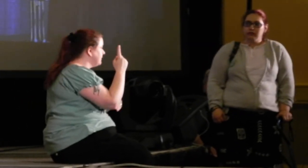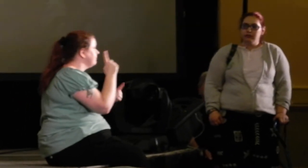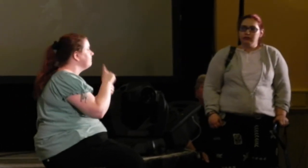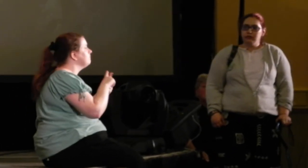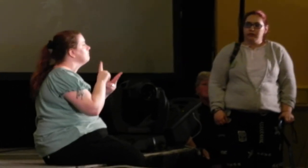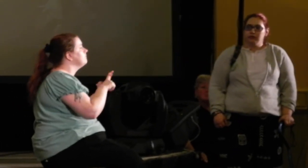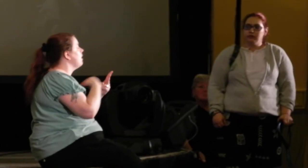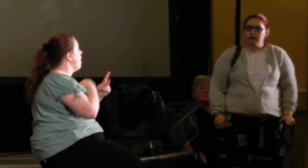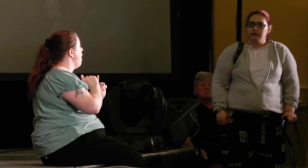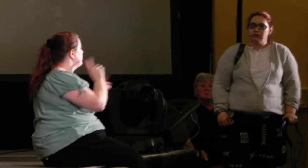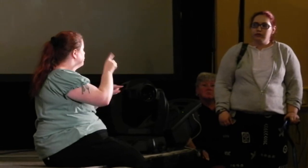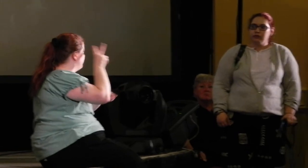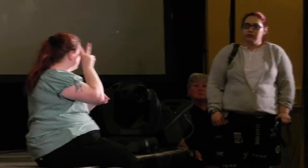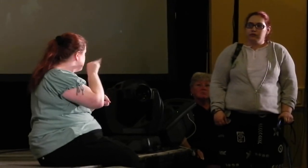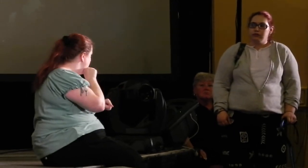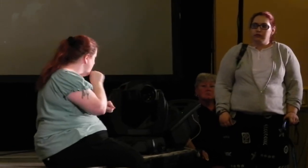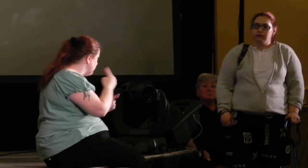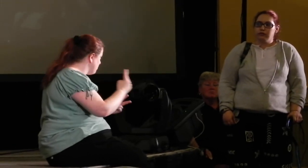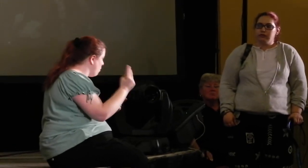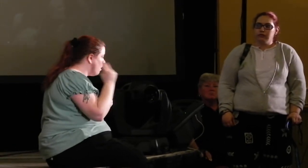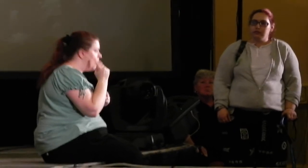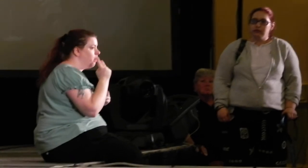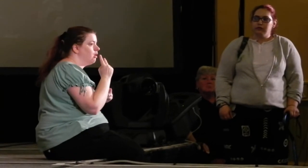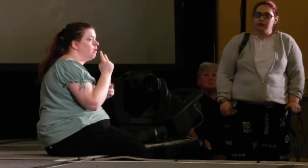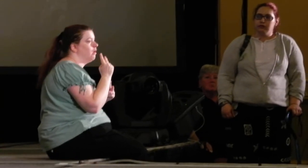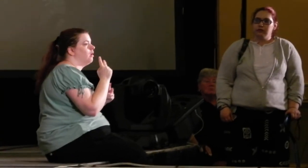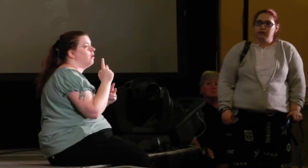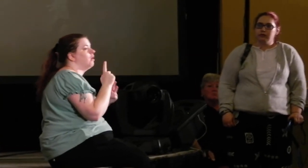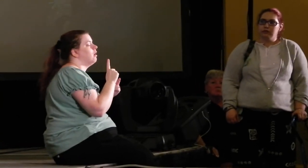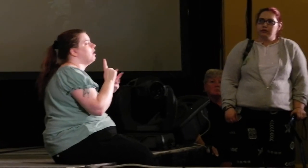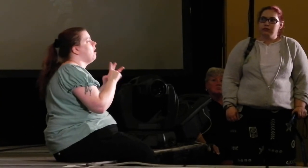Vietnam. I got to go to... I got to do all of that.